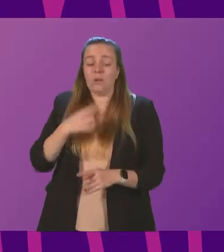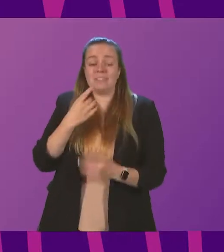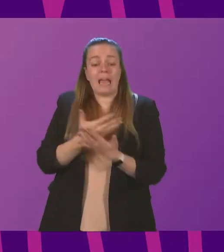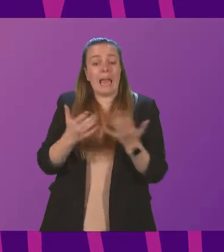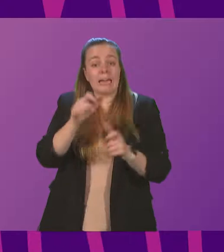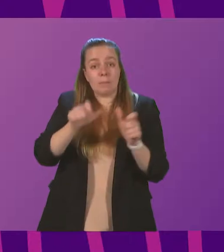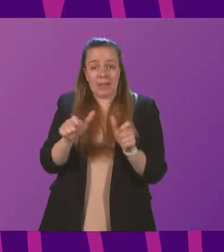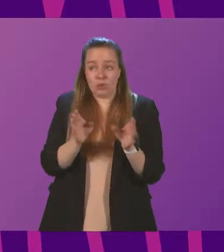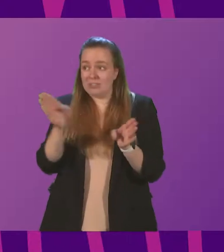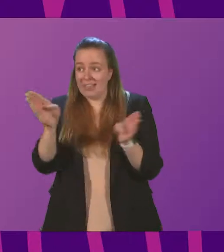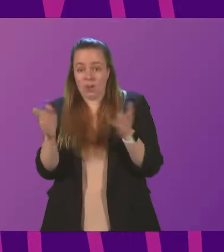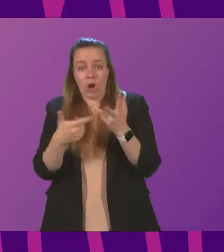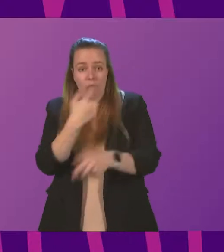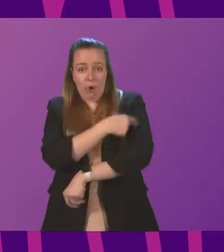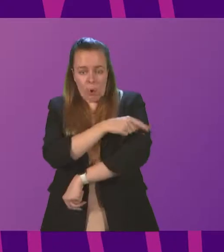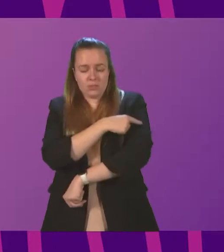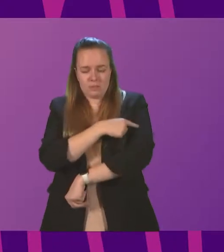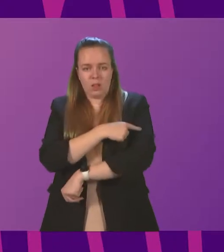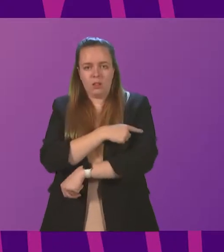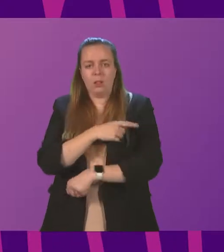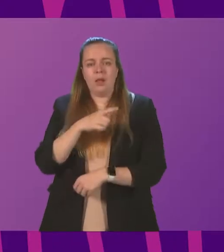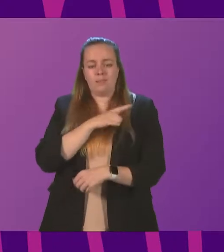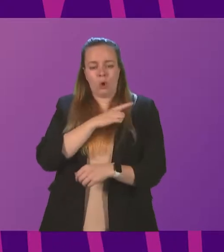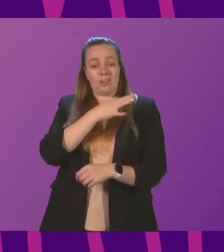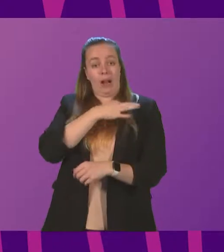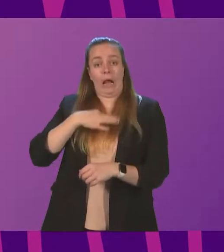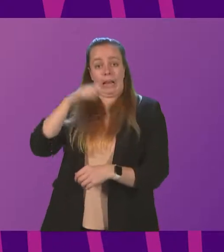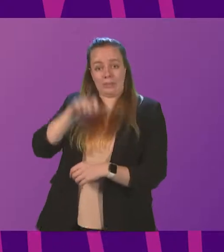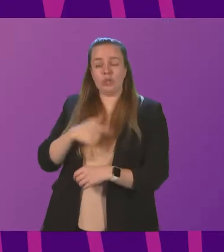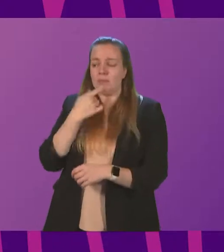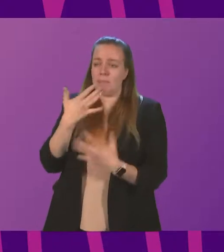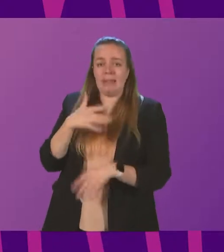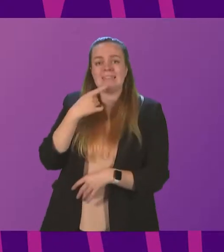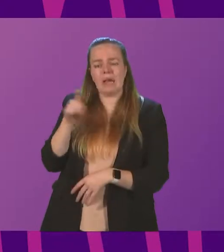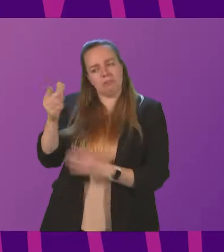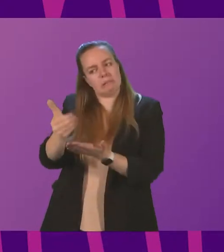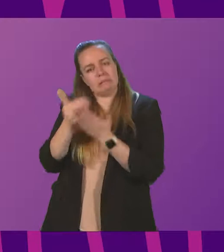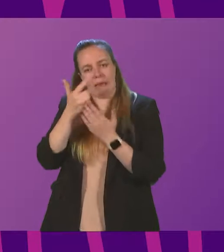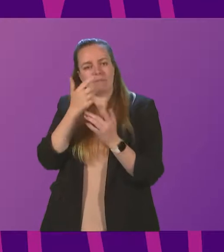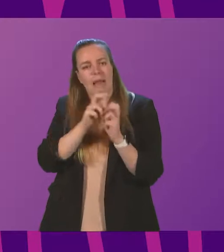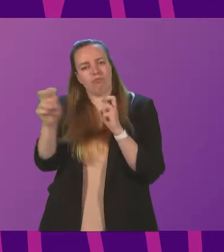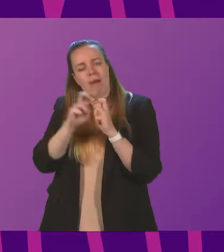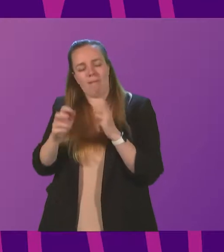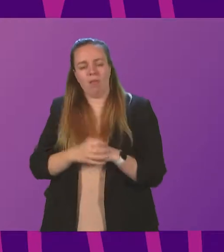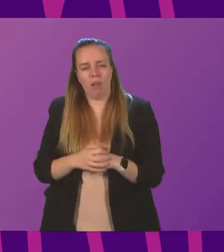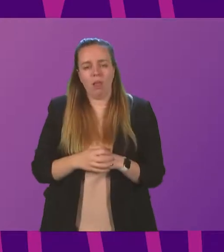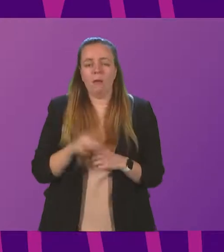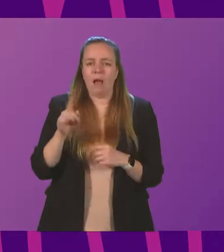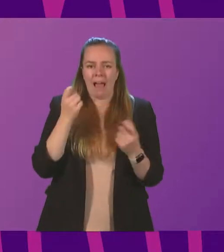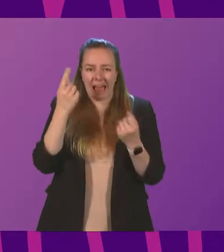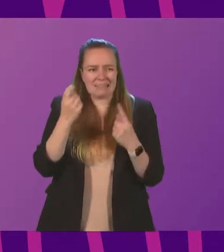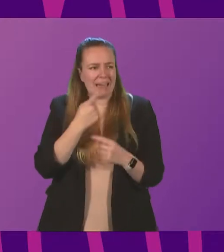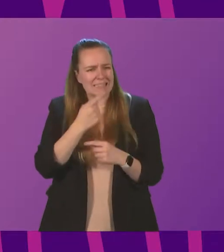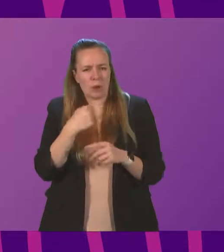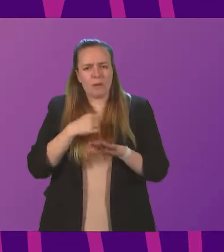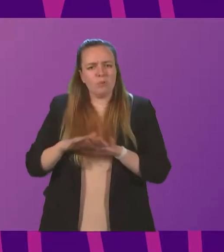that is diverted to another hospital is done on the basis where a clinician has decided that it is safe to do so. But this idea that we haven't taken action,